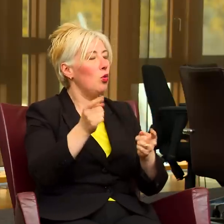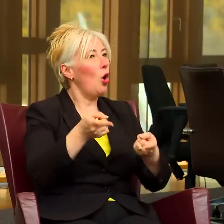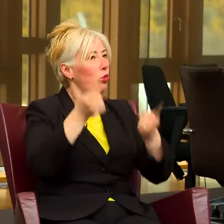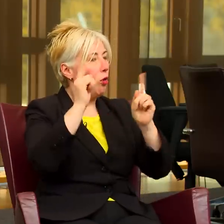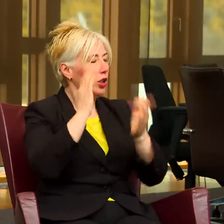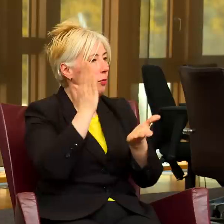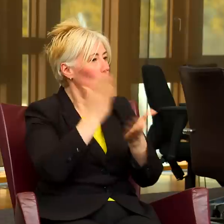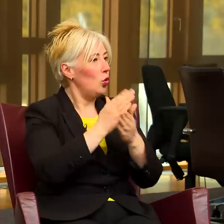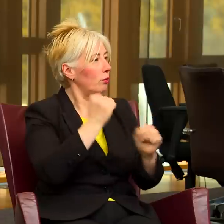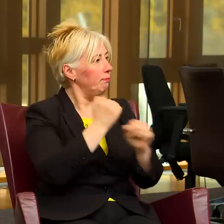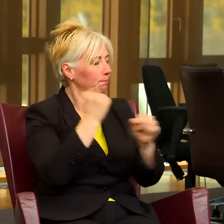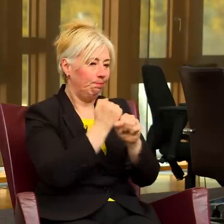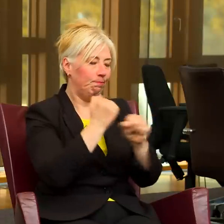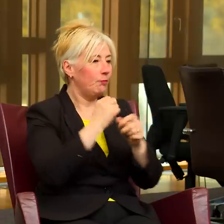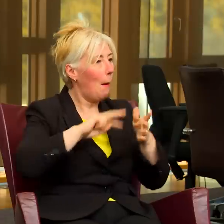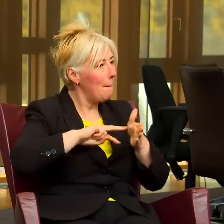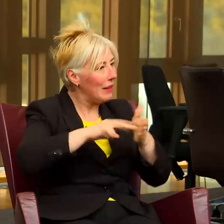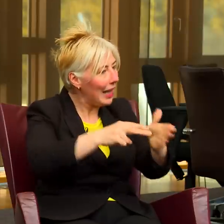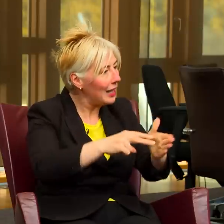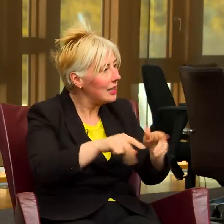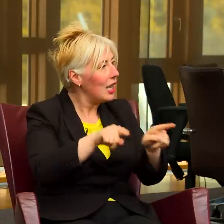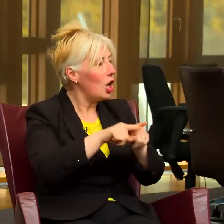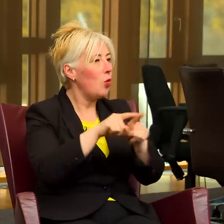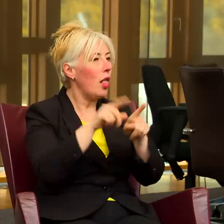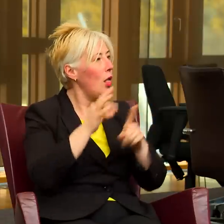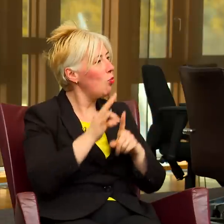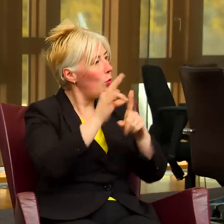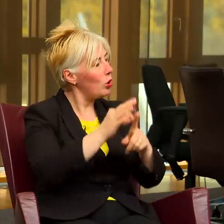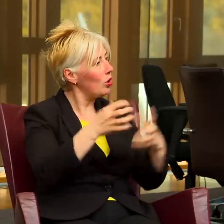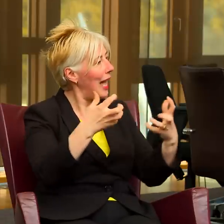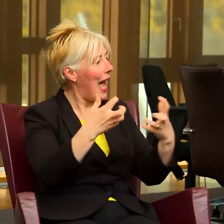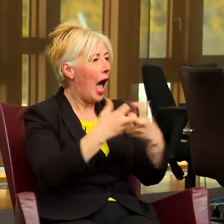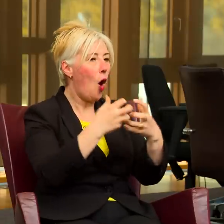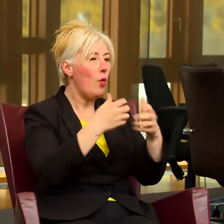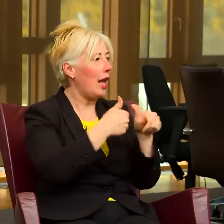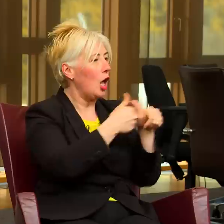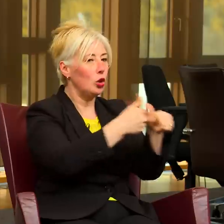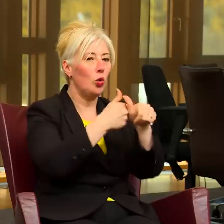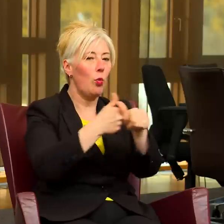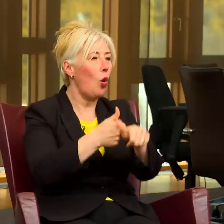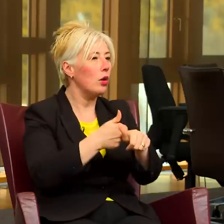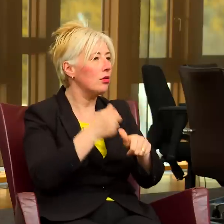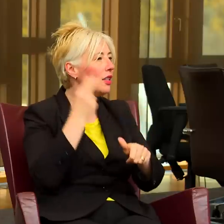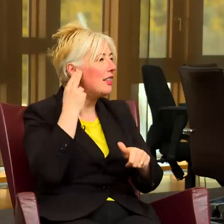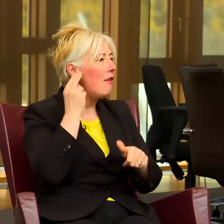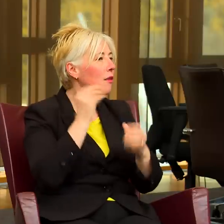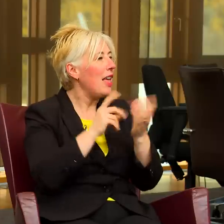that they make proper proposals for how they support BSL users across the country. But today we published a report